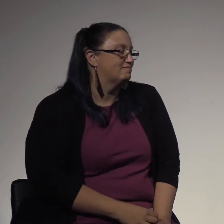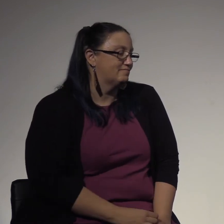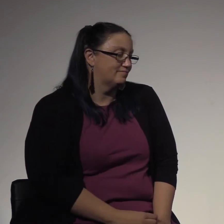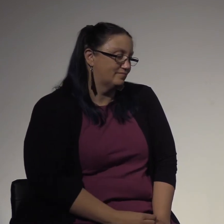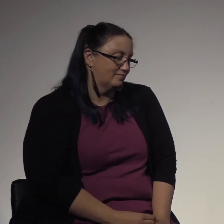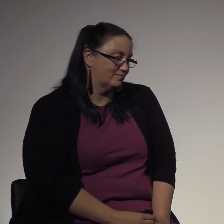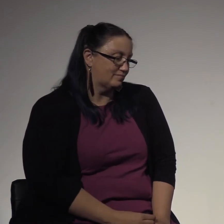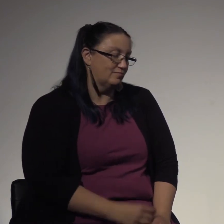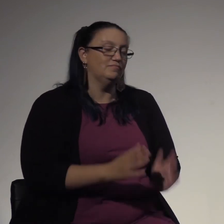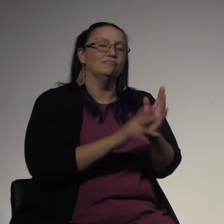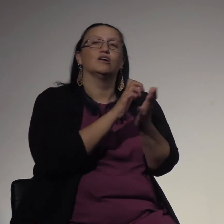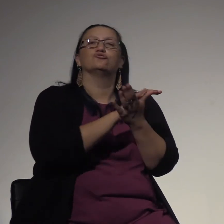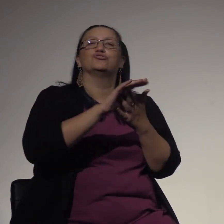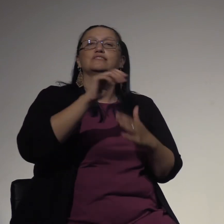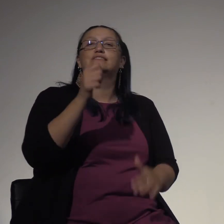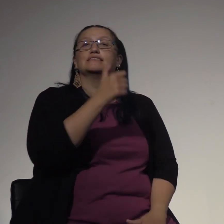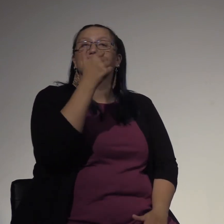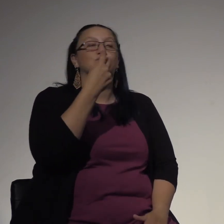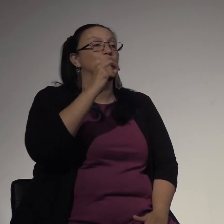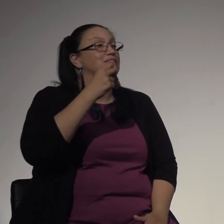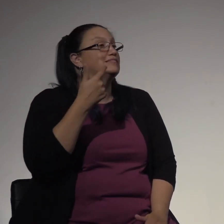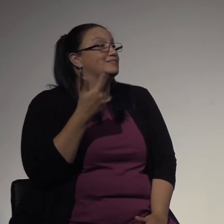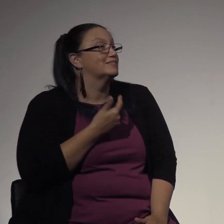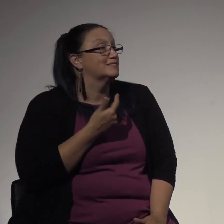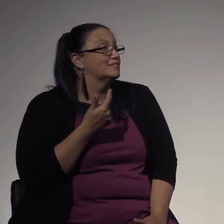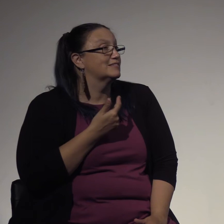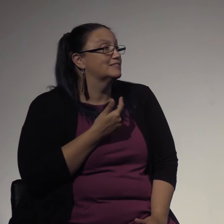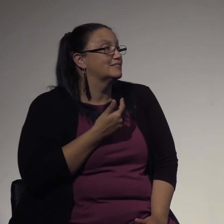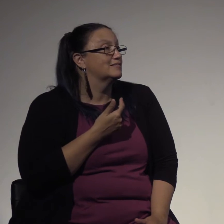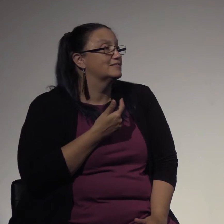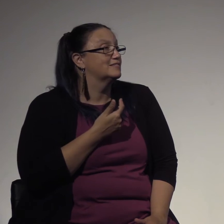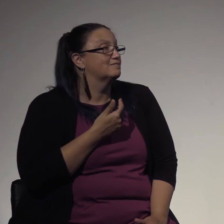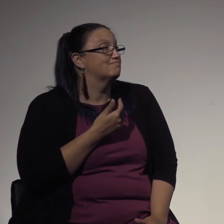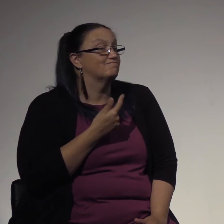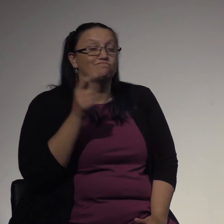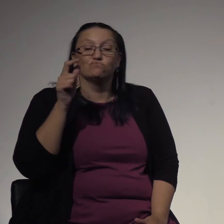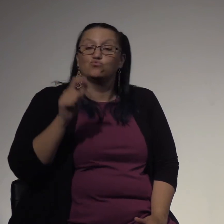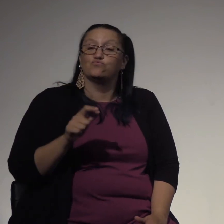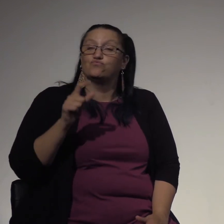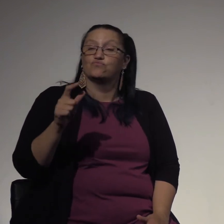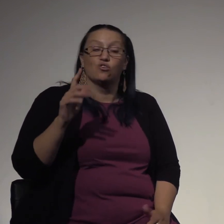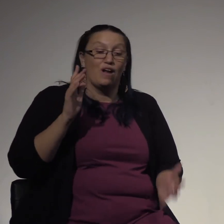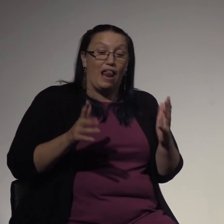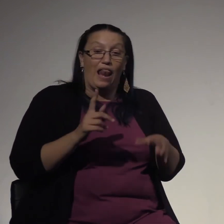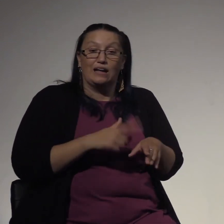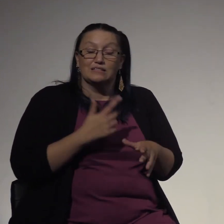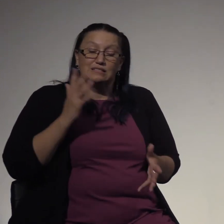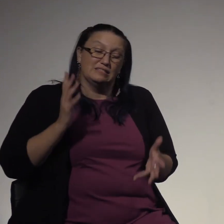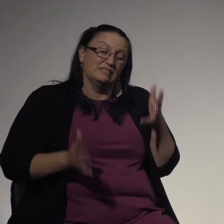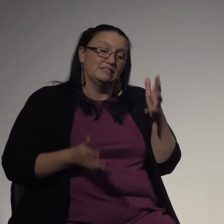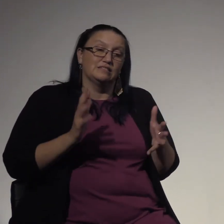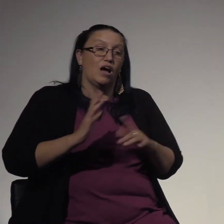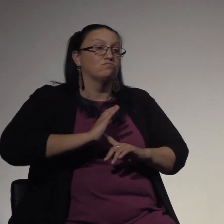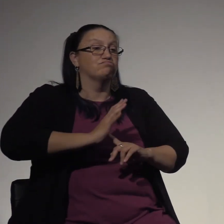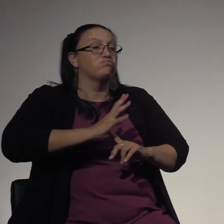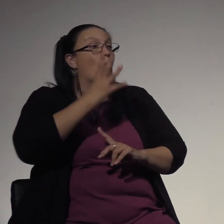On March 6, 2017, a homeowner who is running late leaves the sprinklers on her front lawn